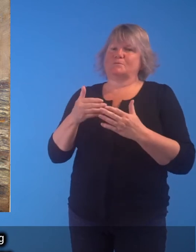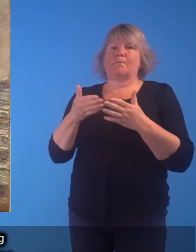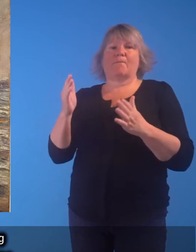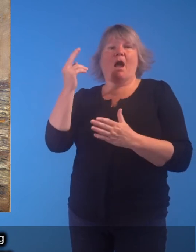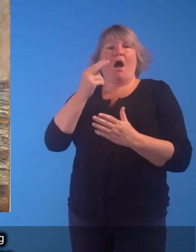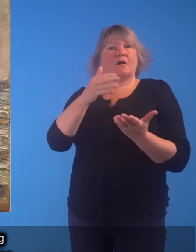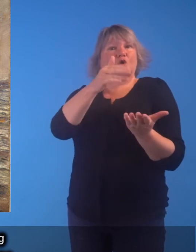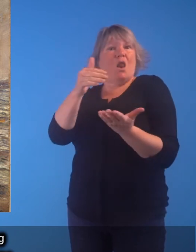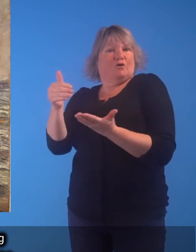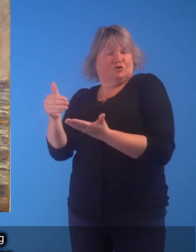public art collections.